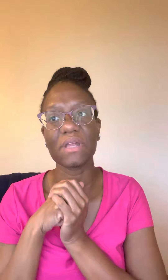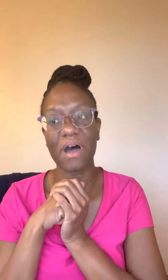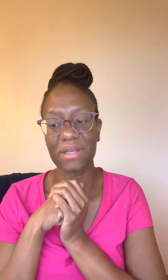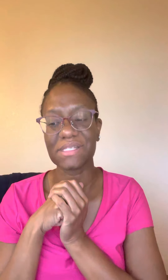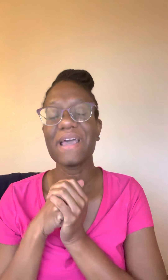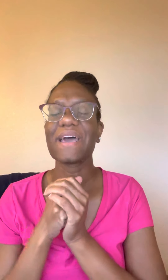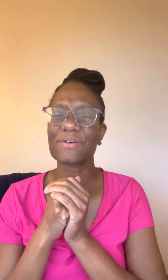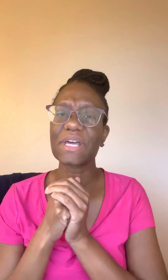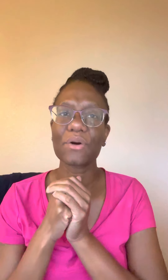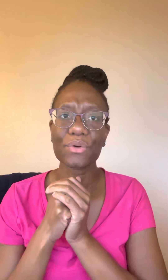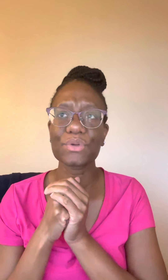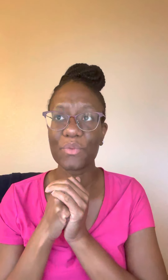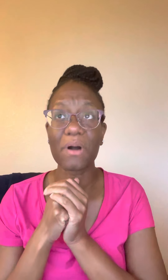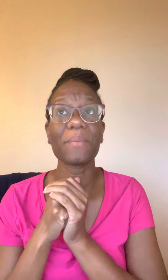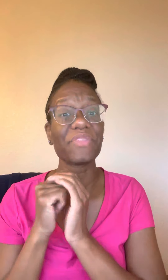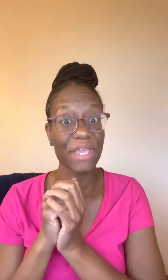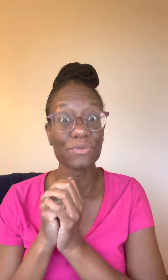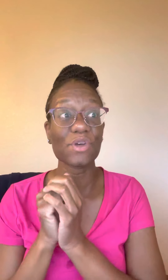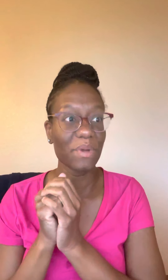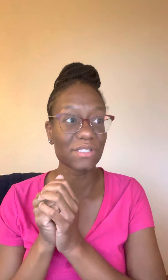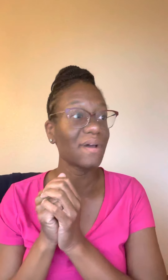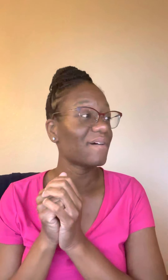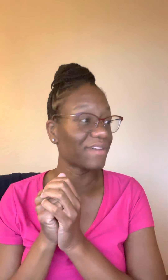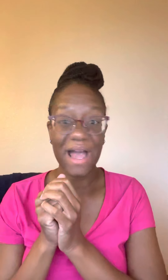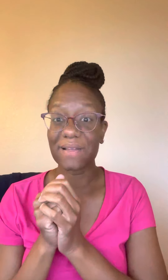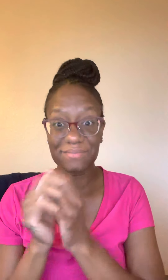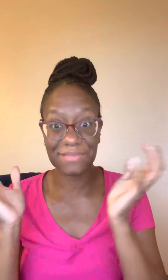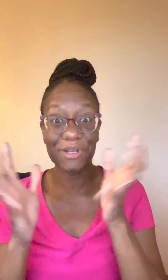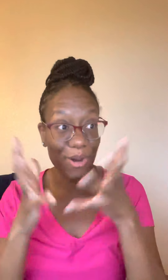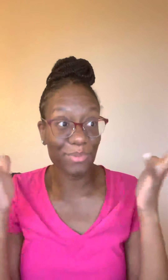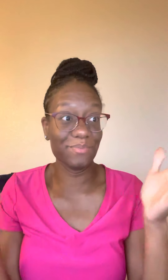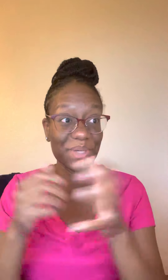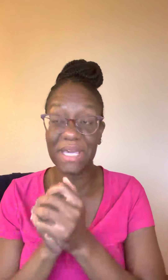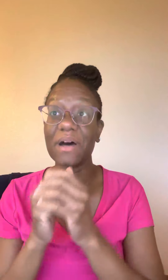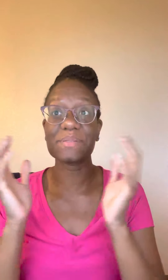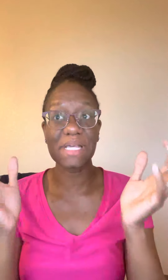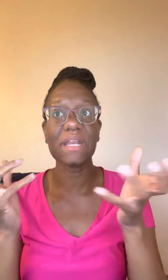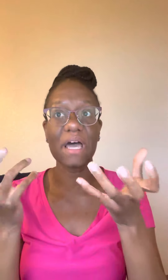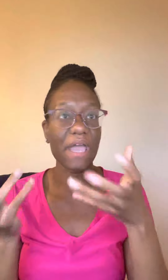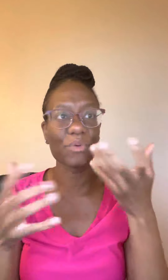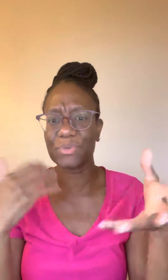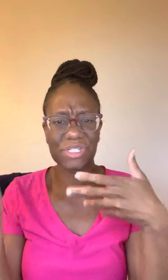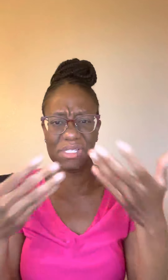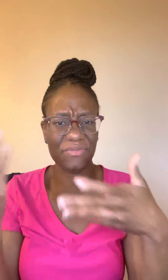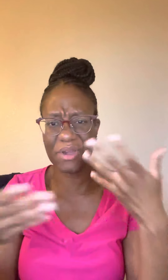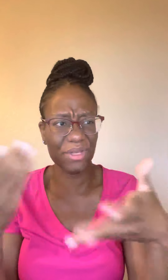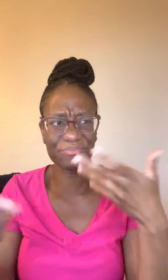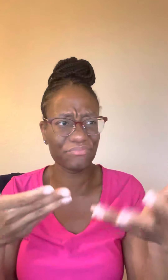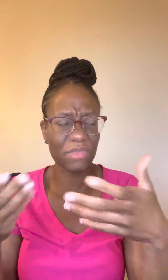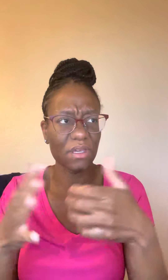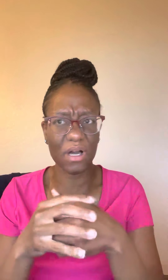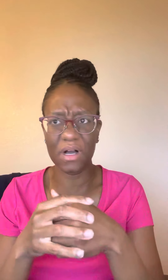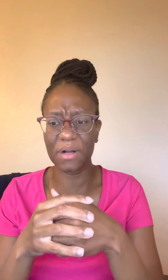honest. And I was like, Oh, you're welcome. Thank you so much for not, you know, being upset and angry. was just a very, um,